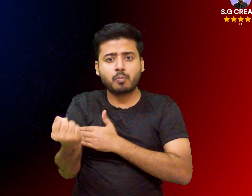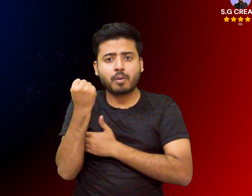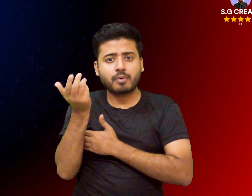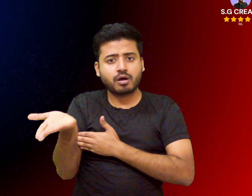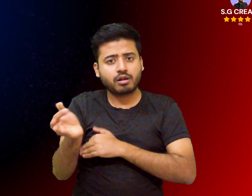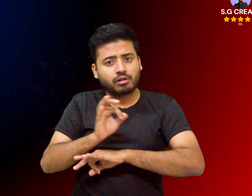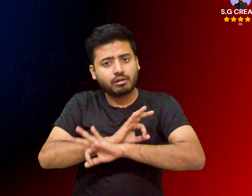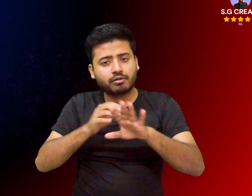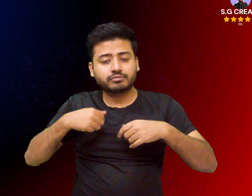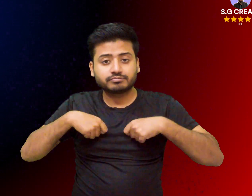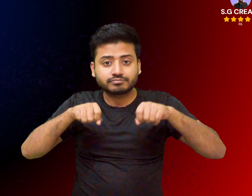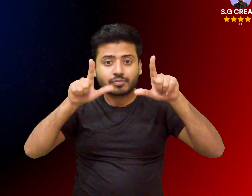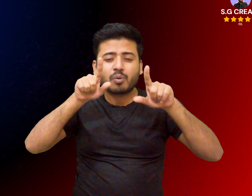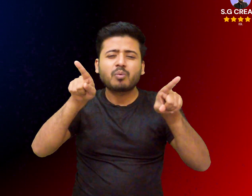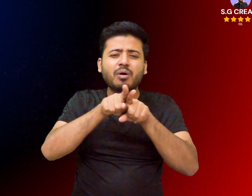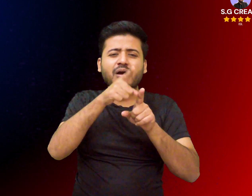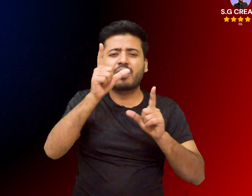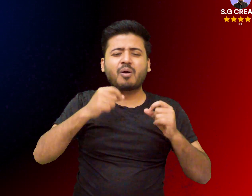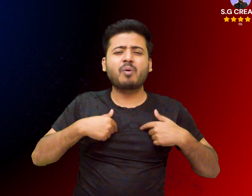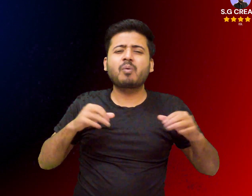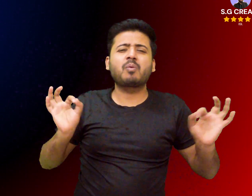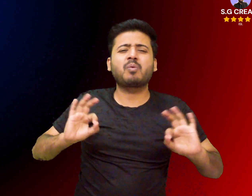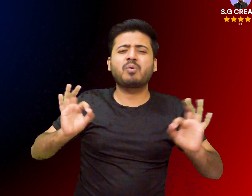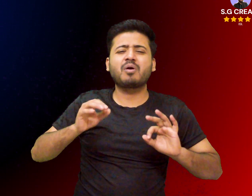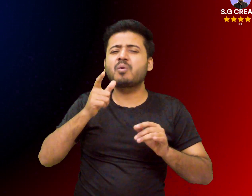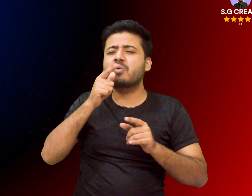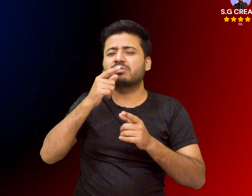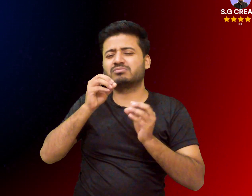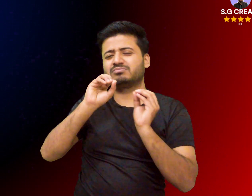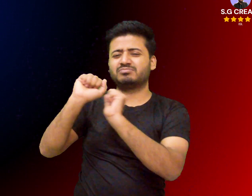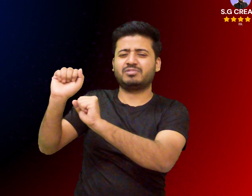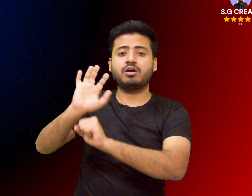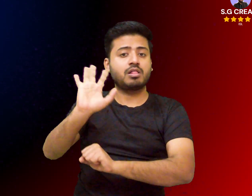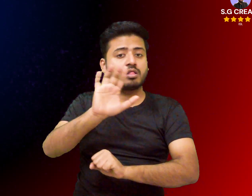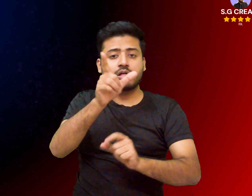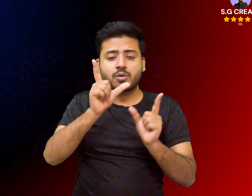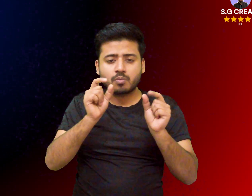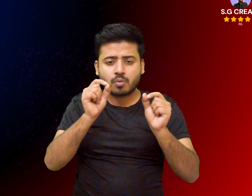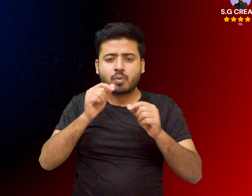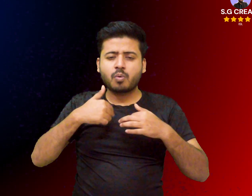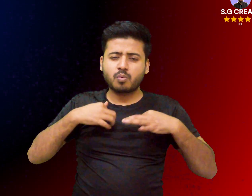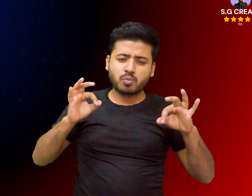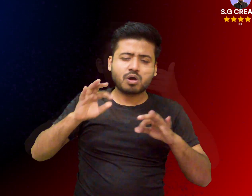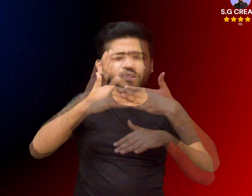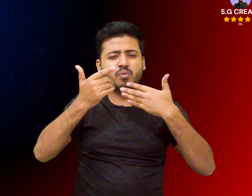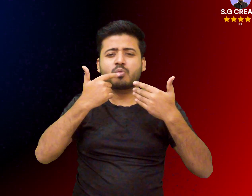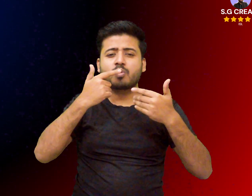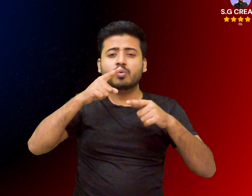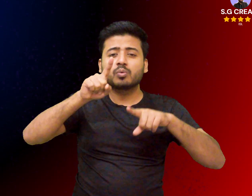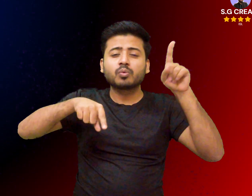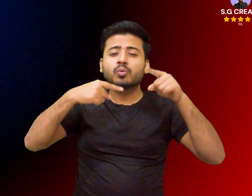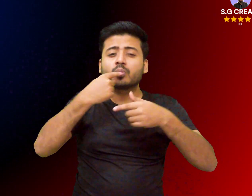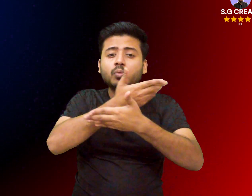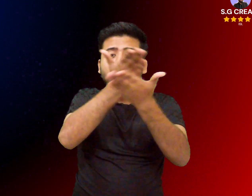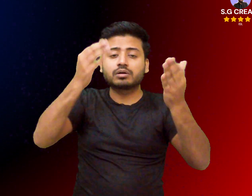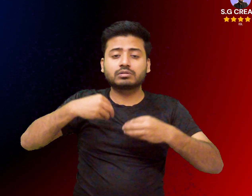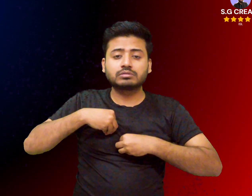there is currently no scientific evidence that consuming commercially available dandelion root tea or supplements can treat or slow